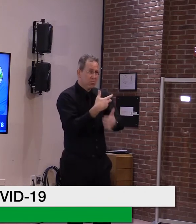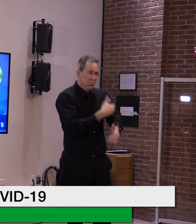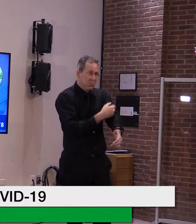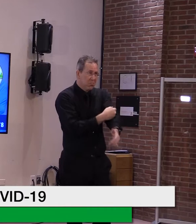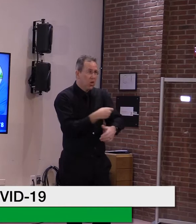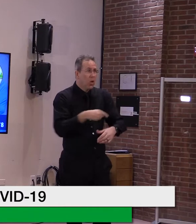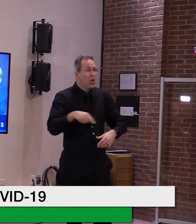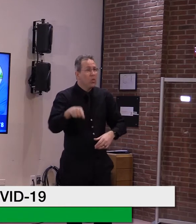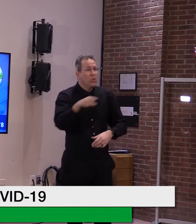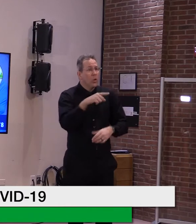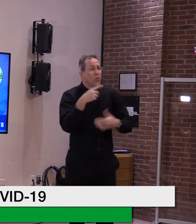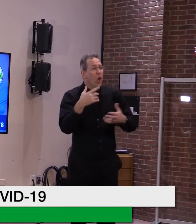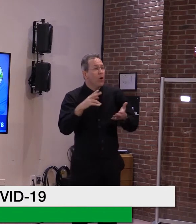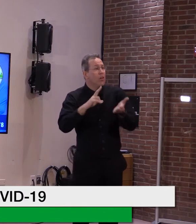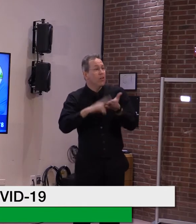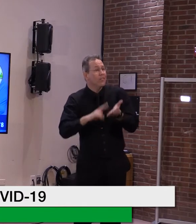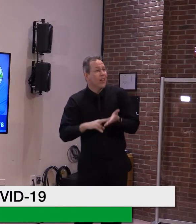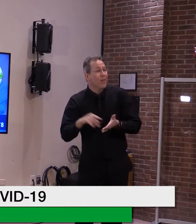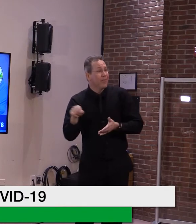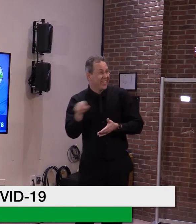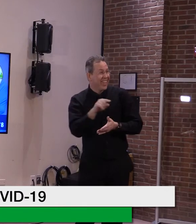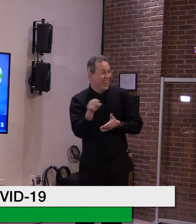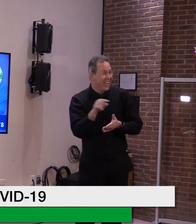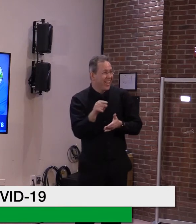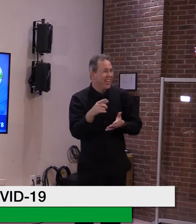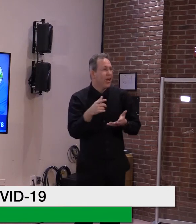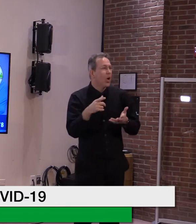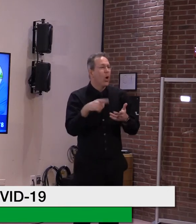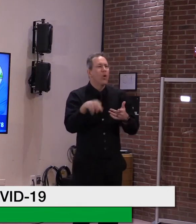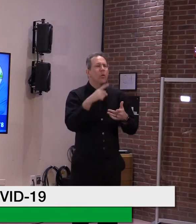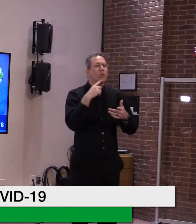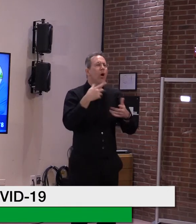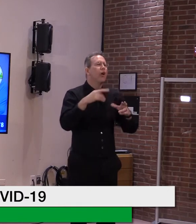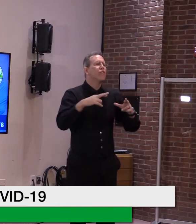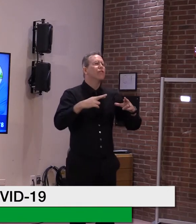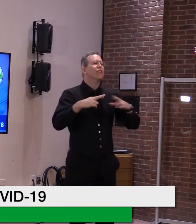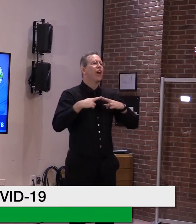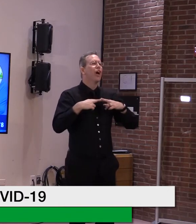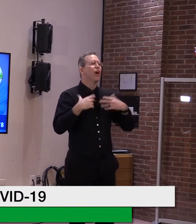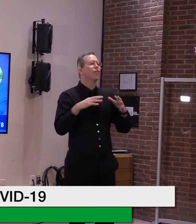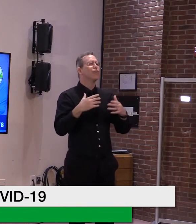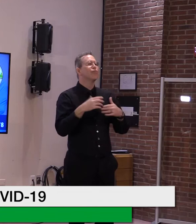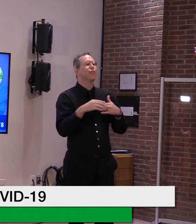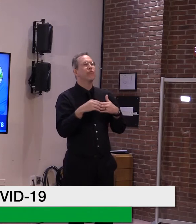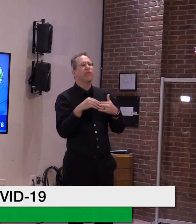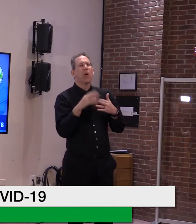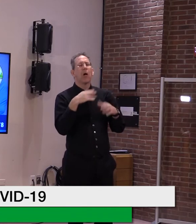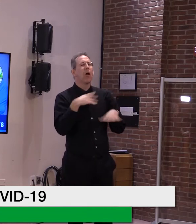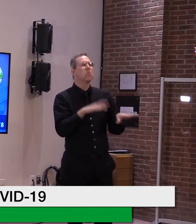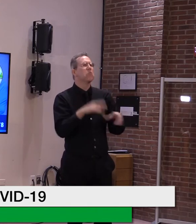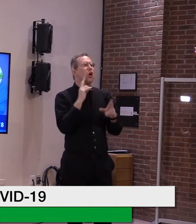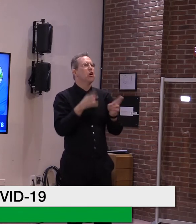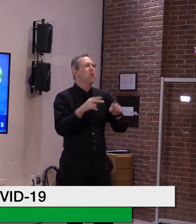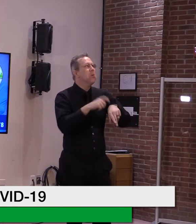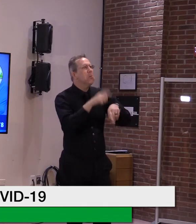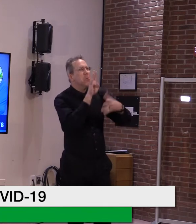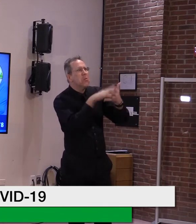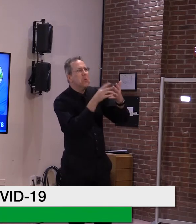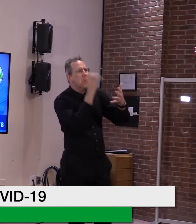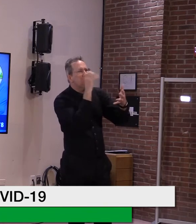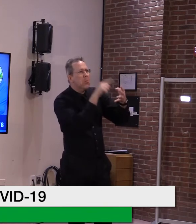are retired or near retirement, maybe have a little bit more time to sign up. But we haven't run into